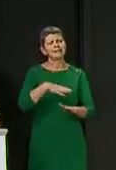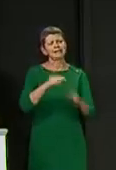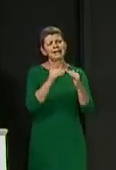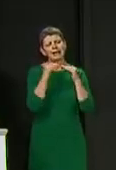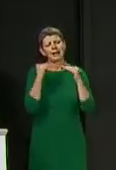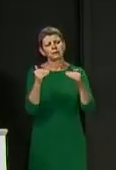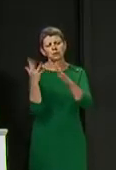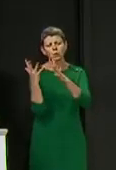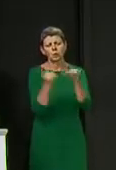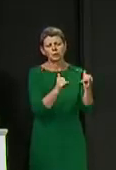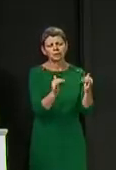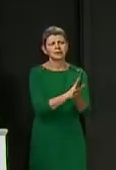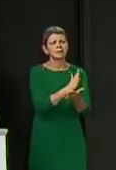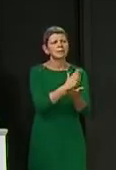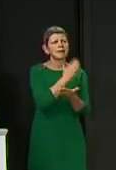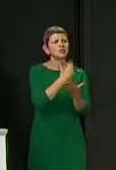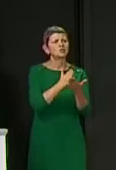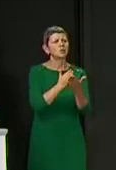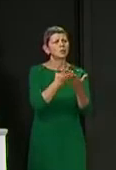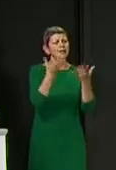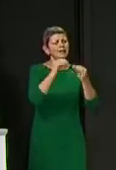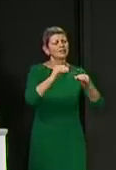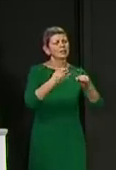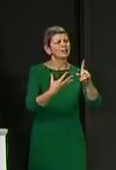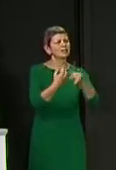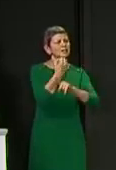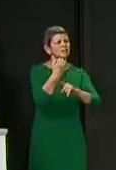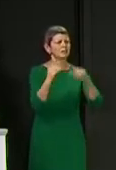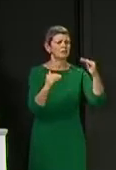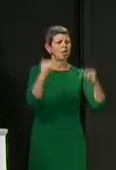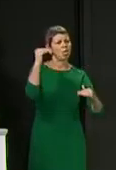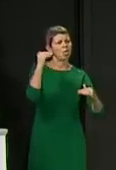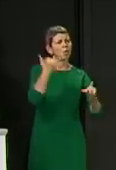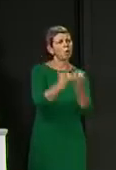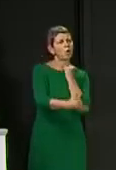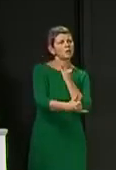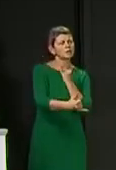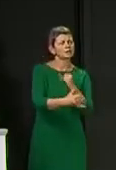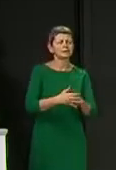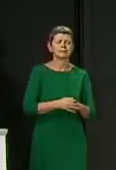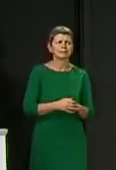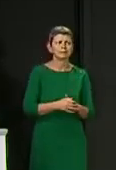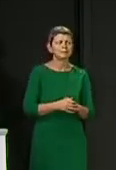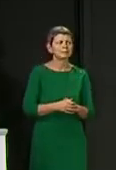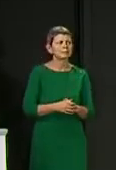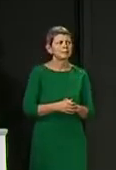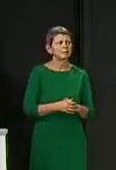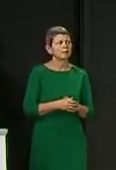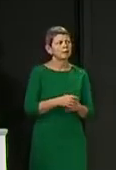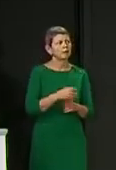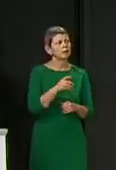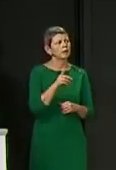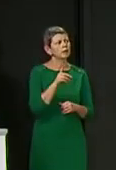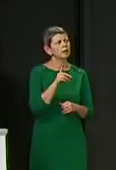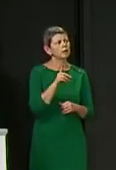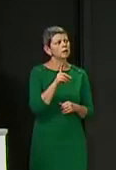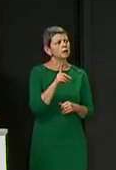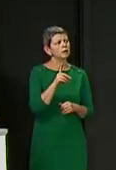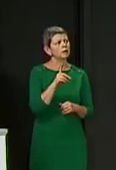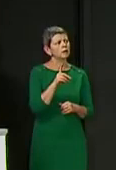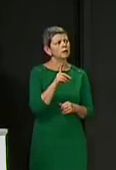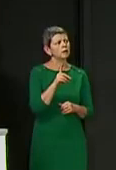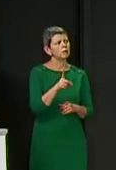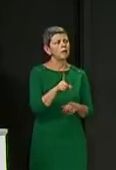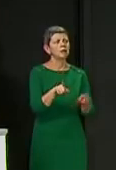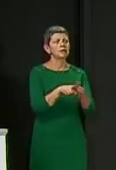attainment gap doesn't widen further. Despite this, Education Secretary has written to Education Directors suspending the collection of literacy